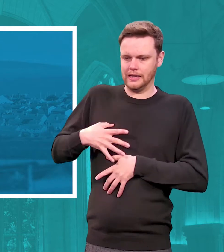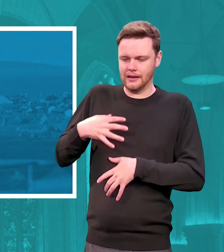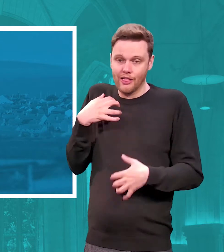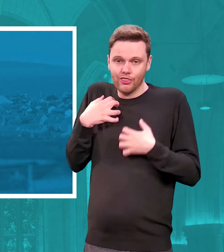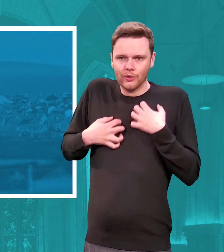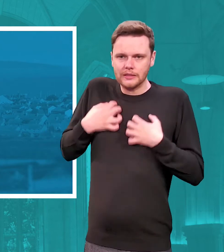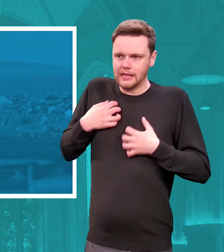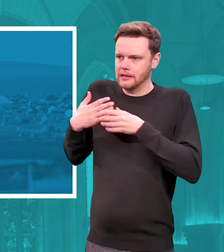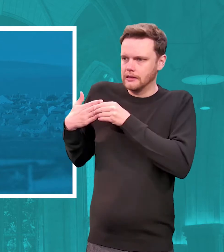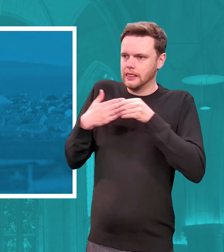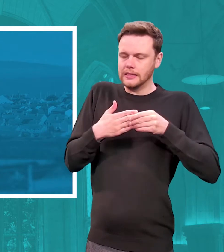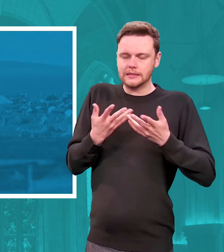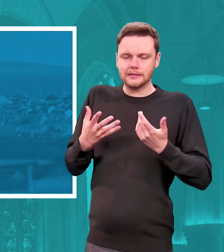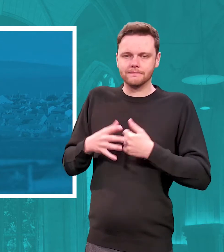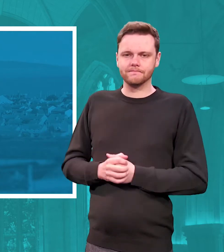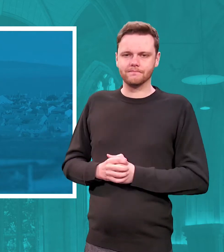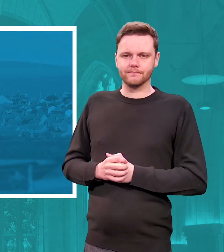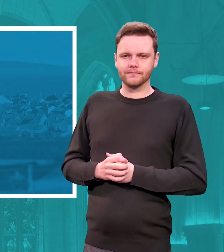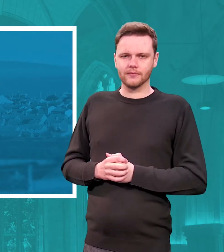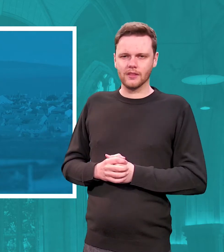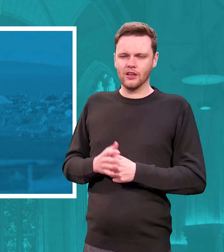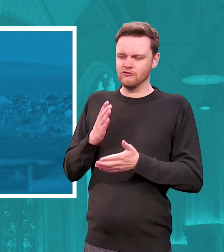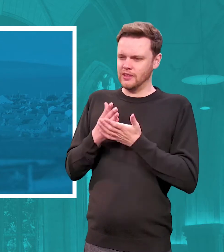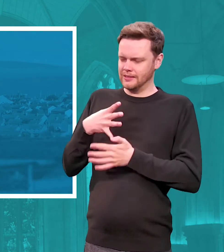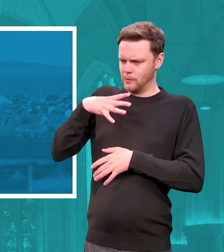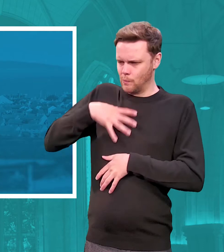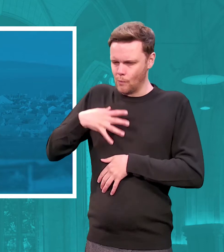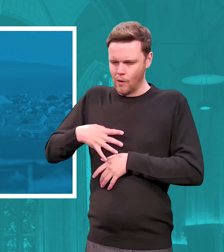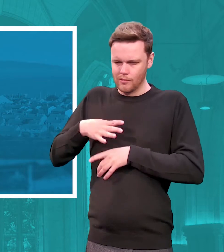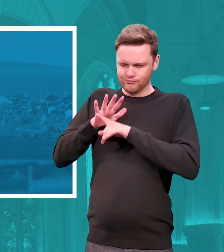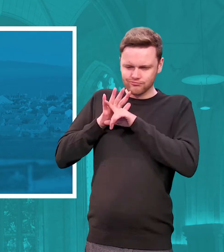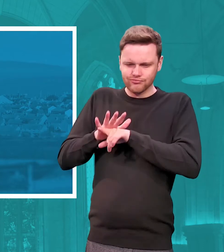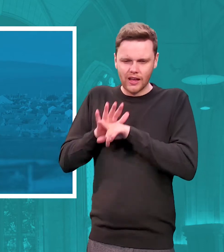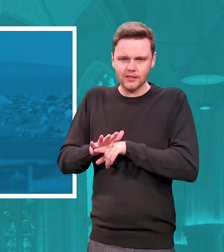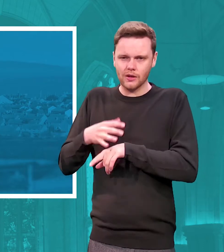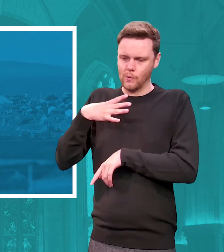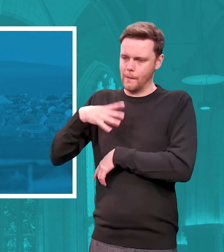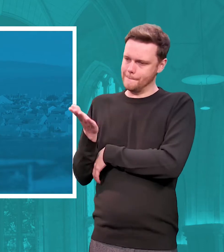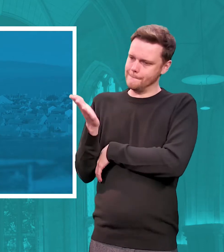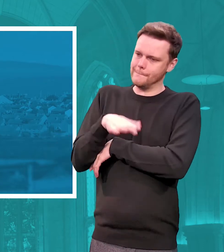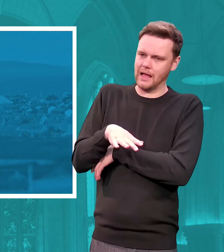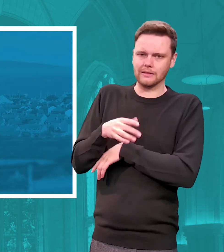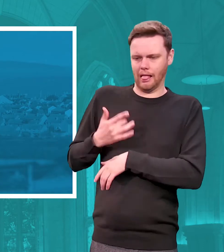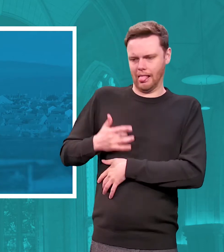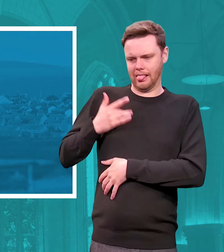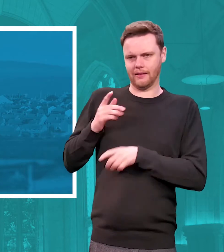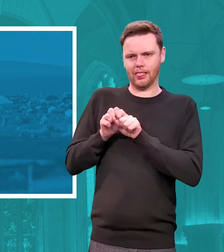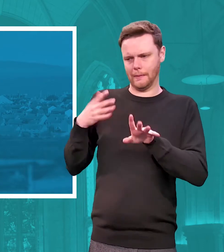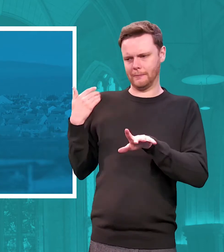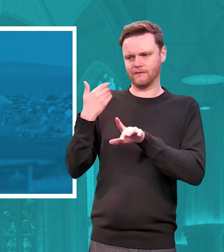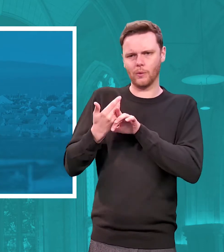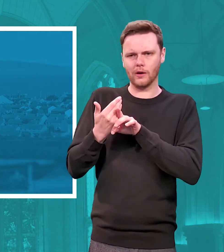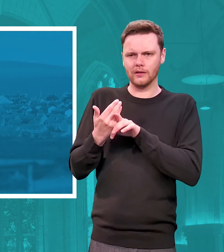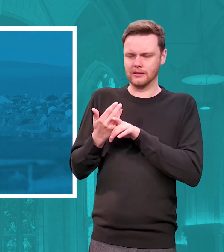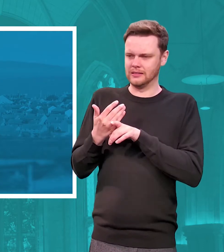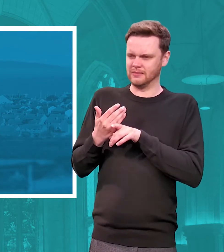leaders there's a desire a pressure to get back to the way we were the familiar and